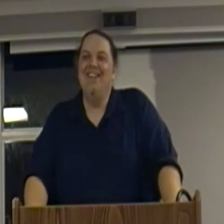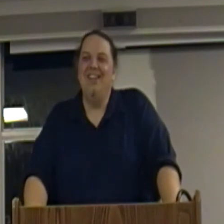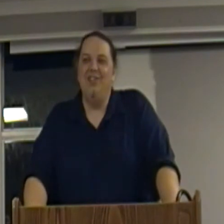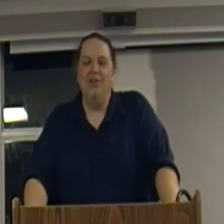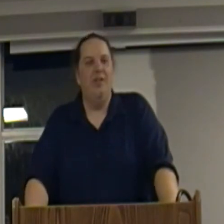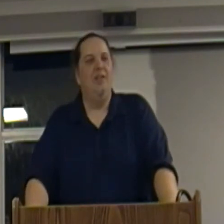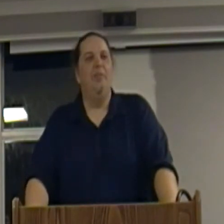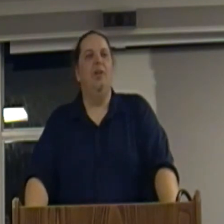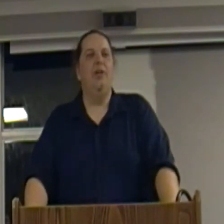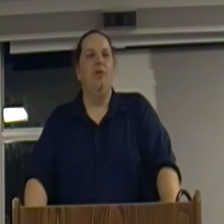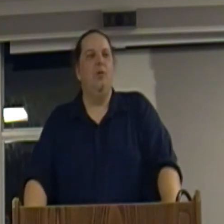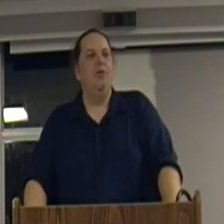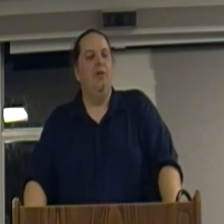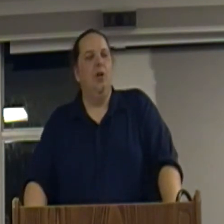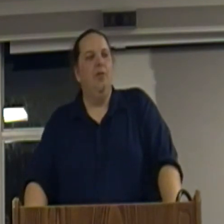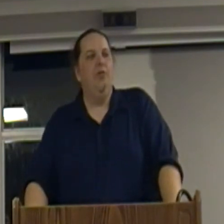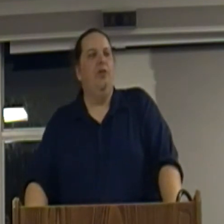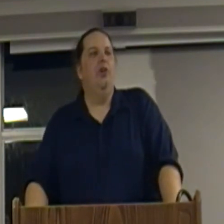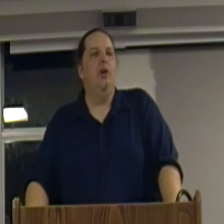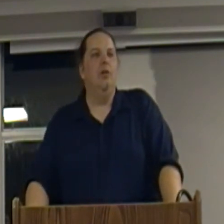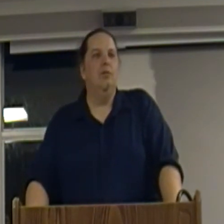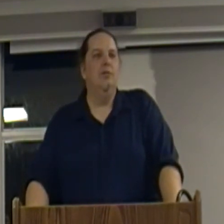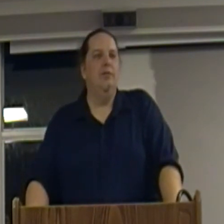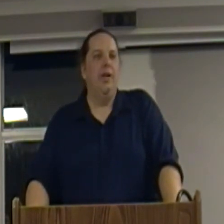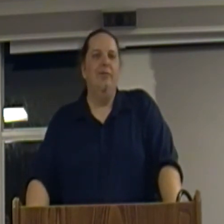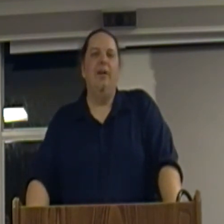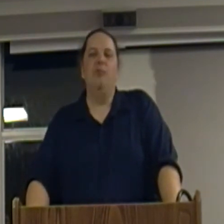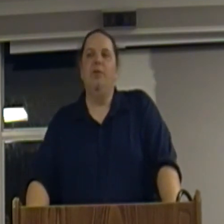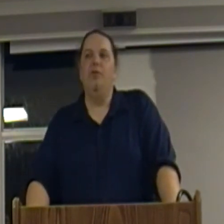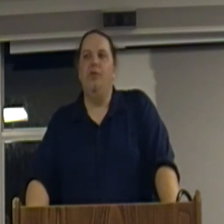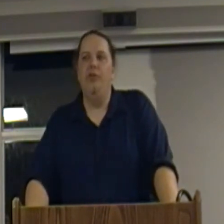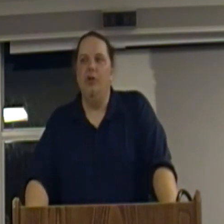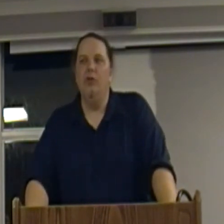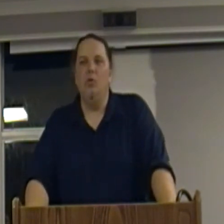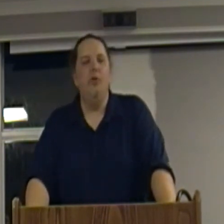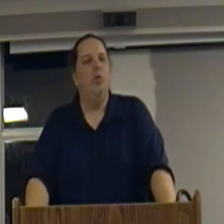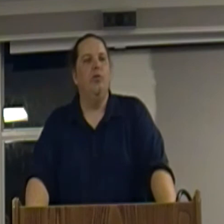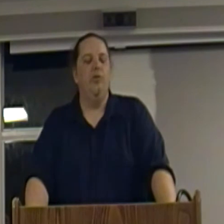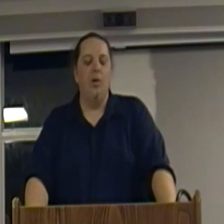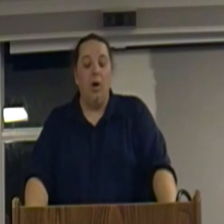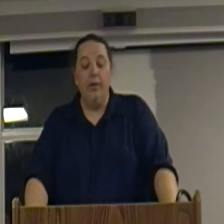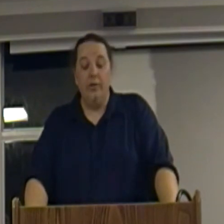They start sending their militaries around the globe to secure their investments, to secure the resources they want.